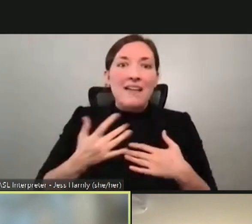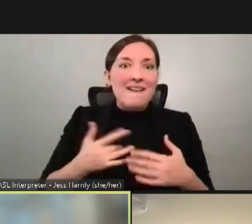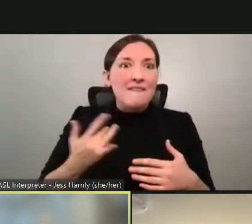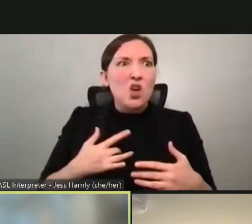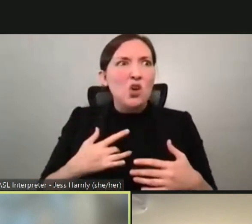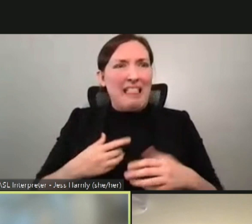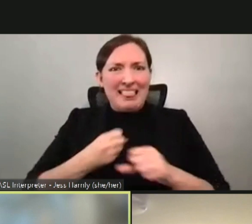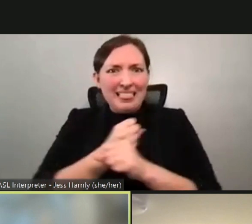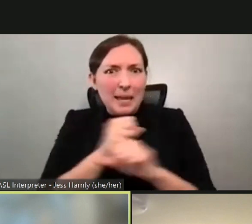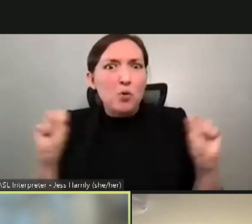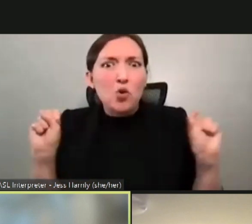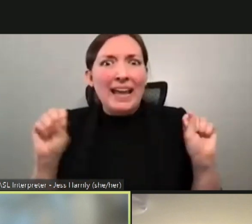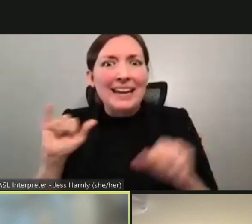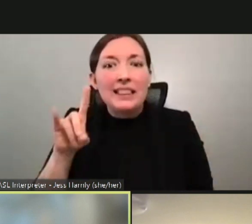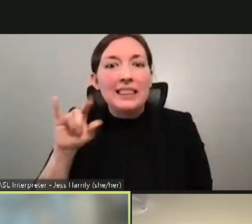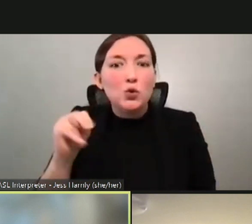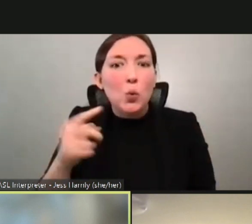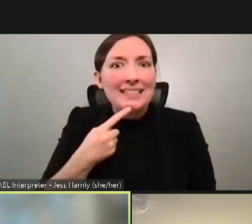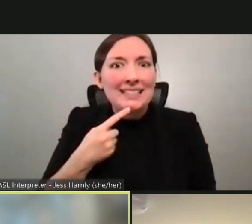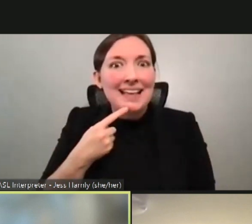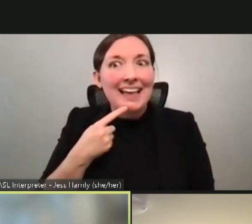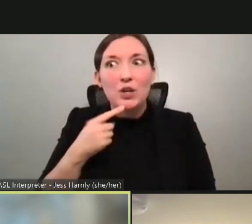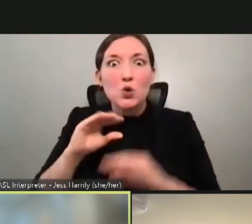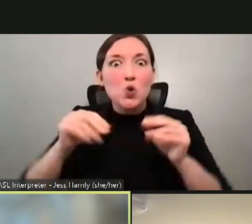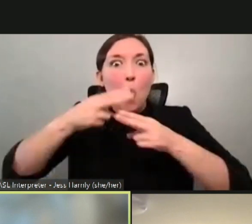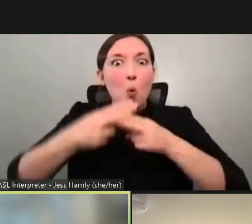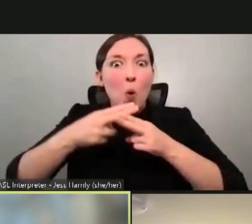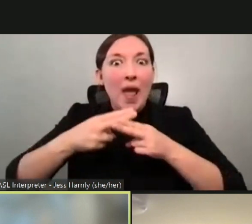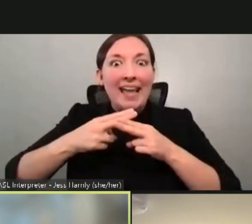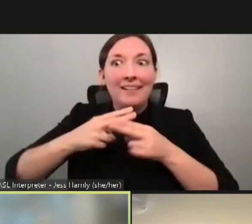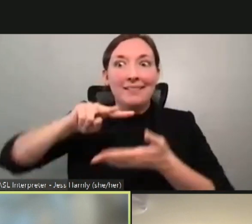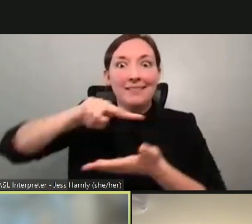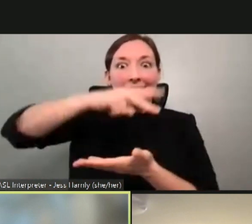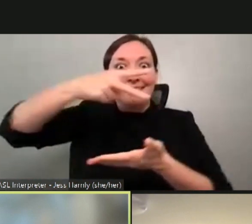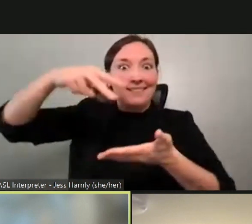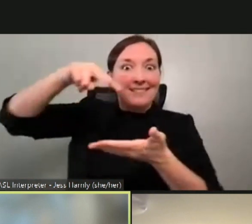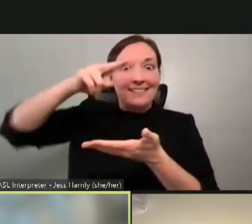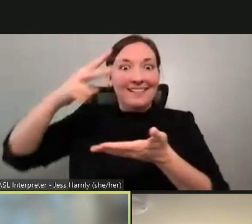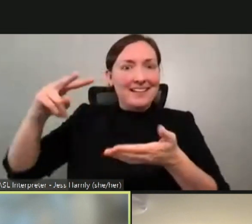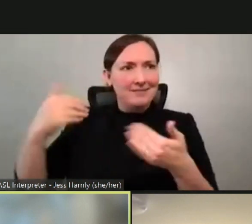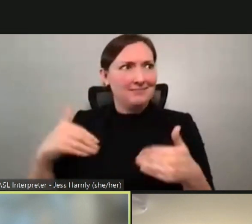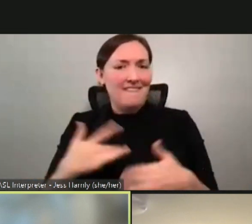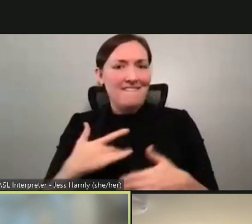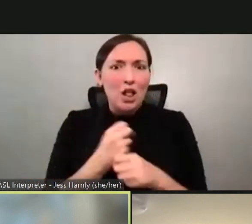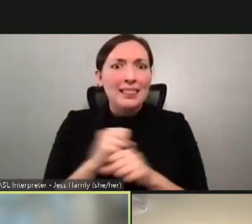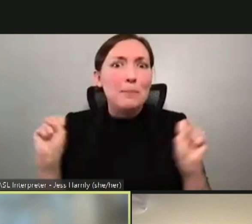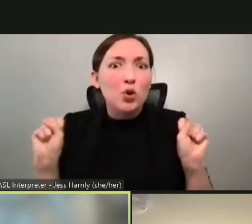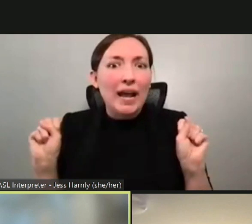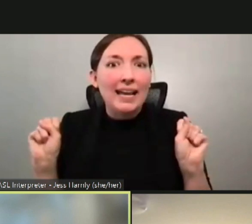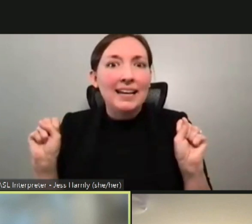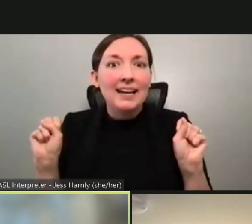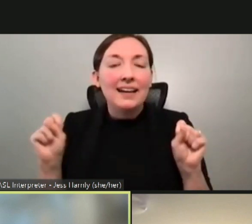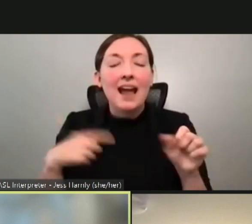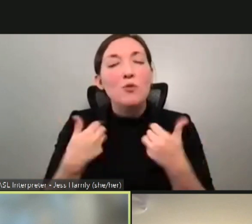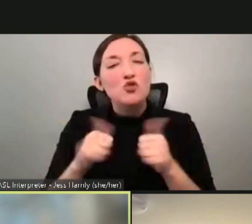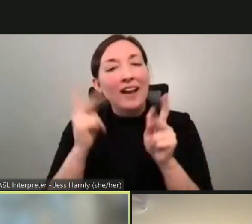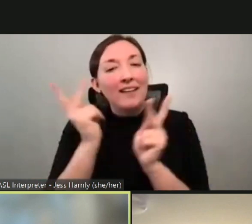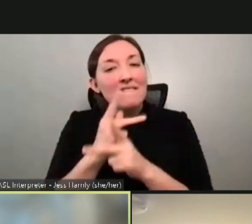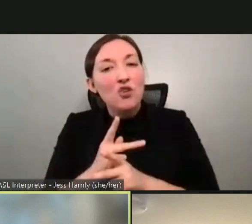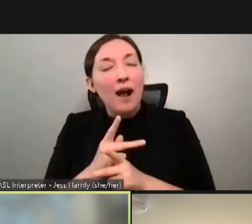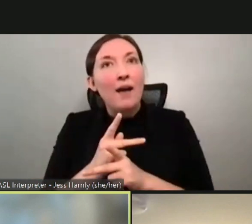weightless state. But I think what I was gathering was trying to figure out what is the,